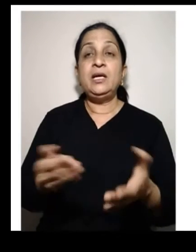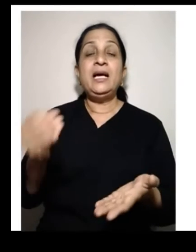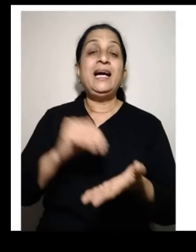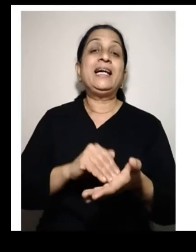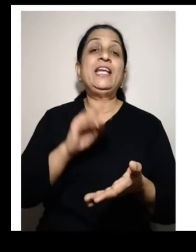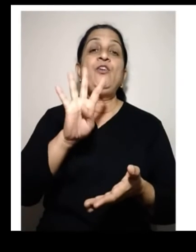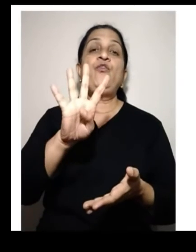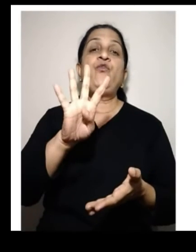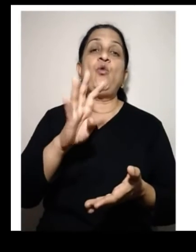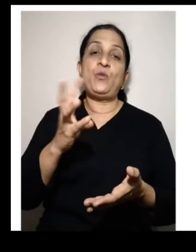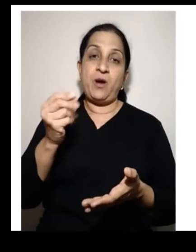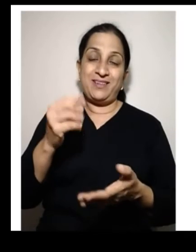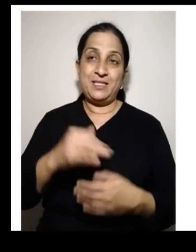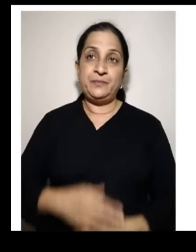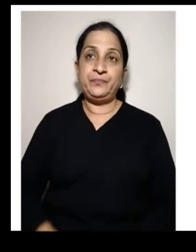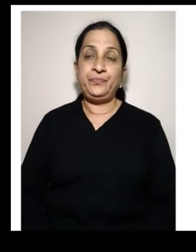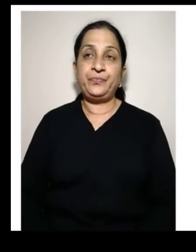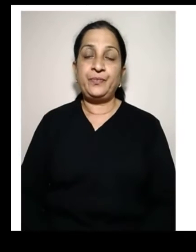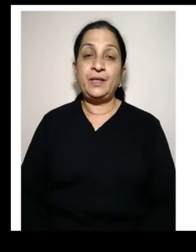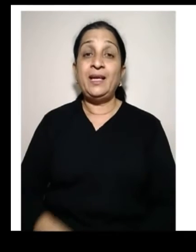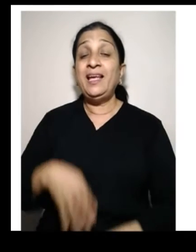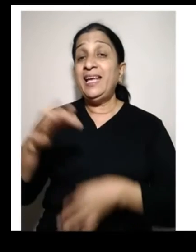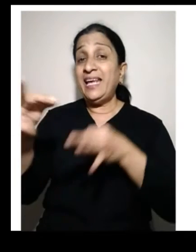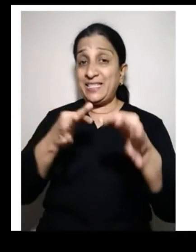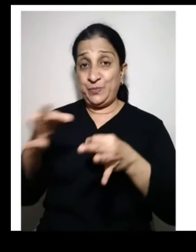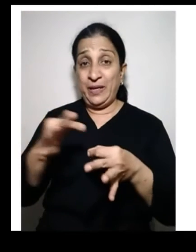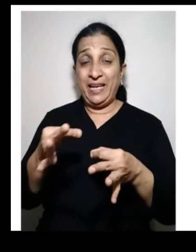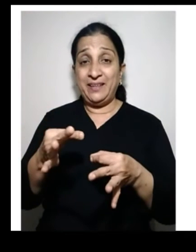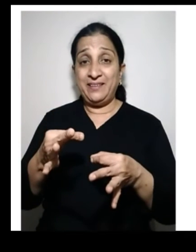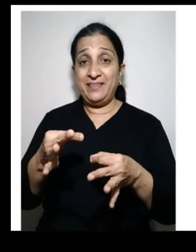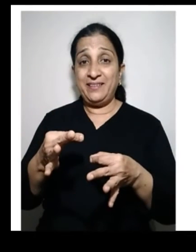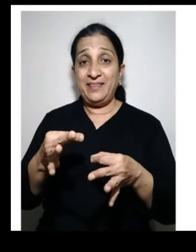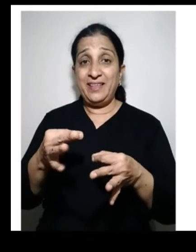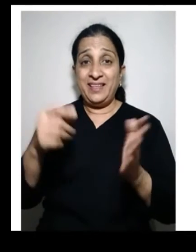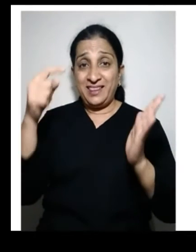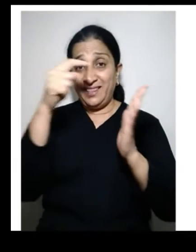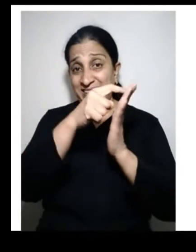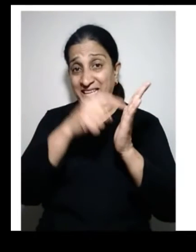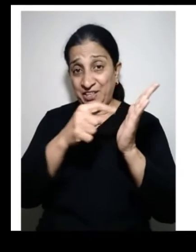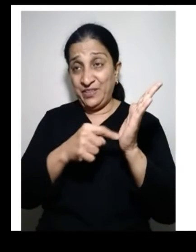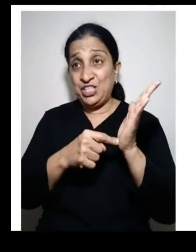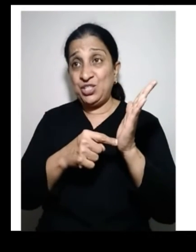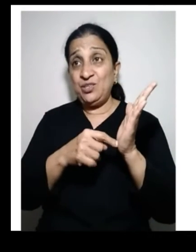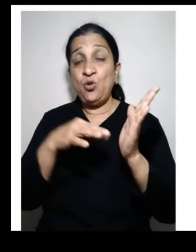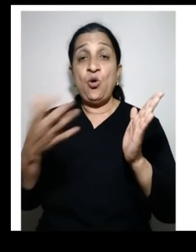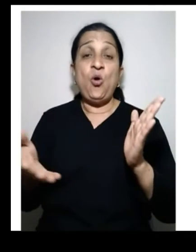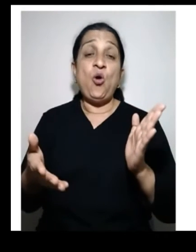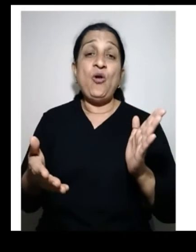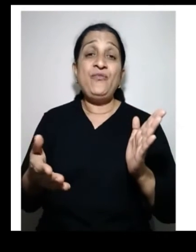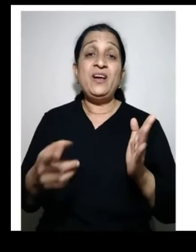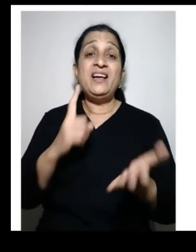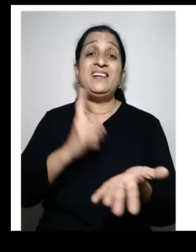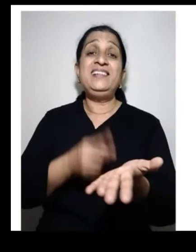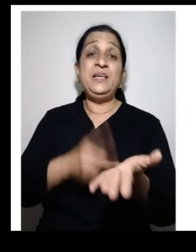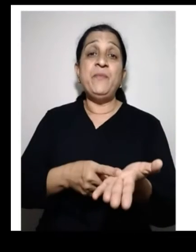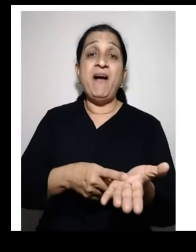Fifth question. Four marks. Explain the demand